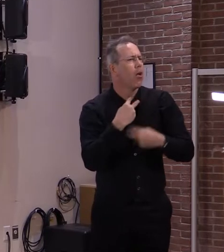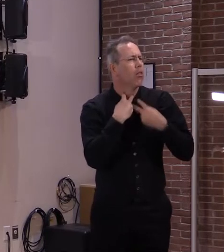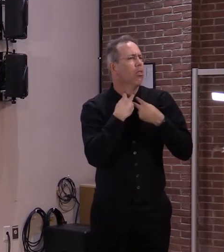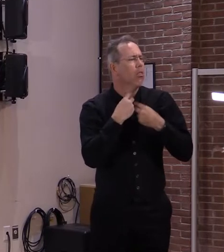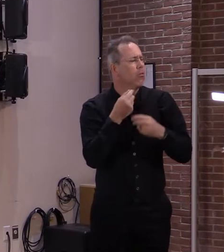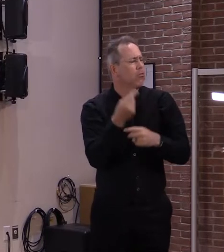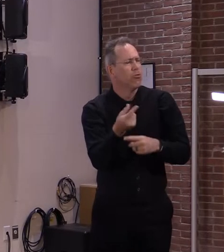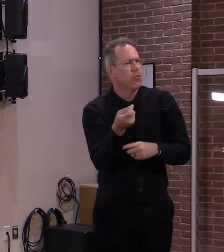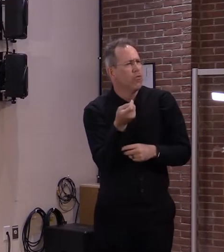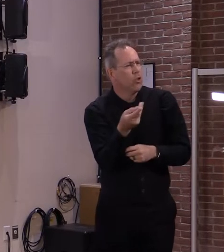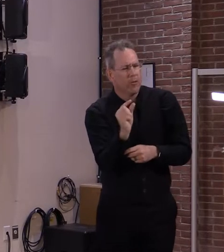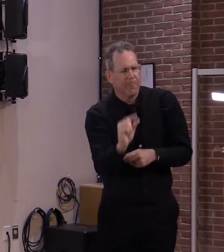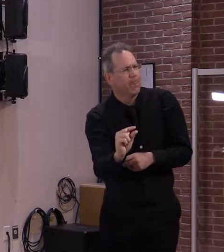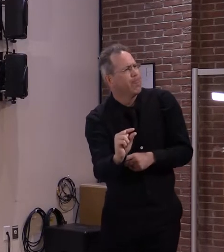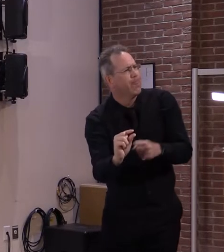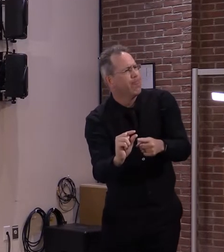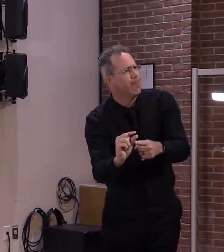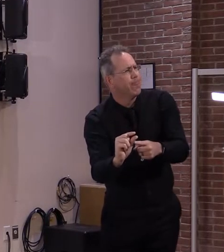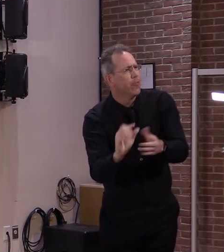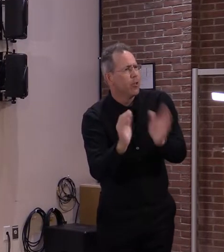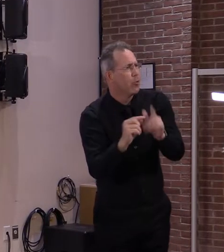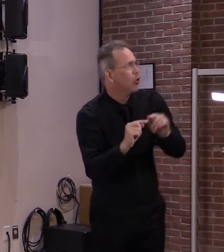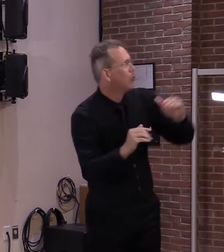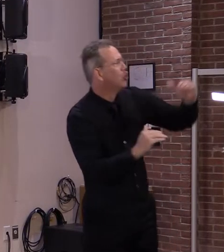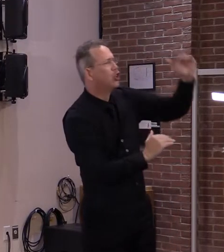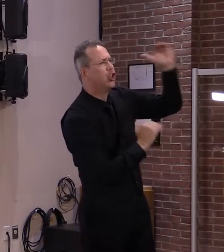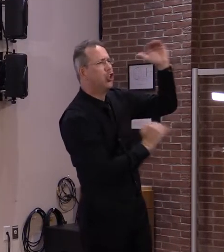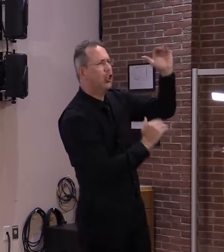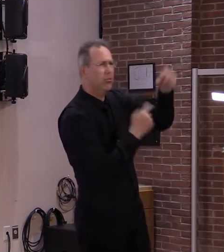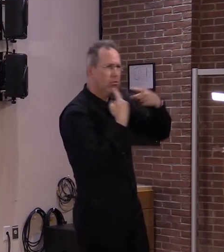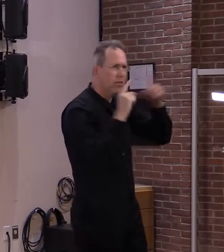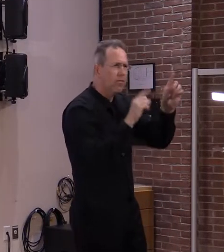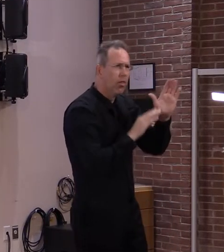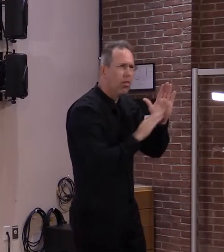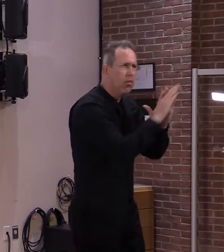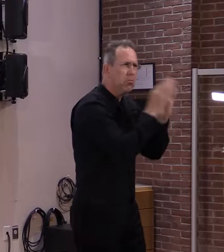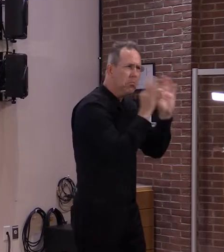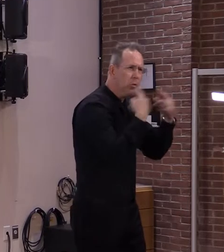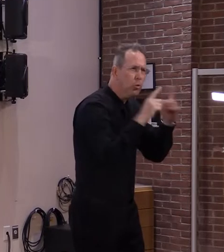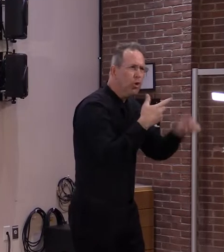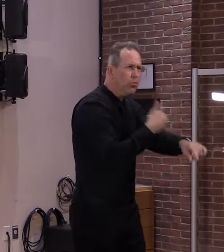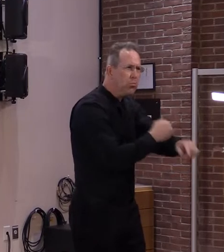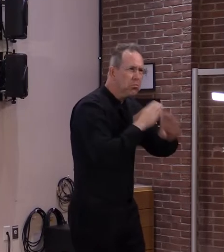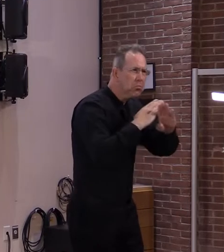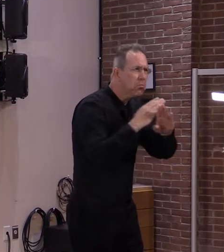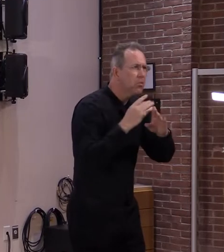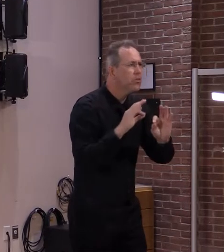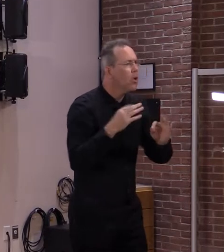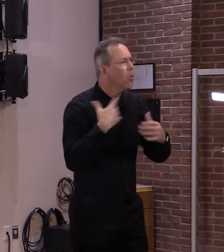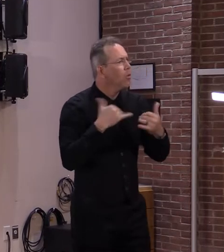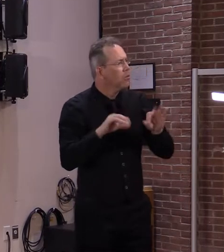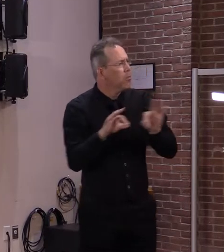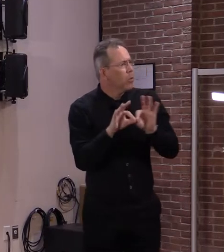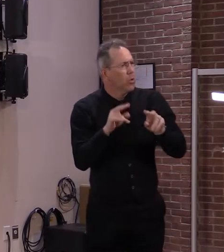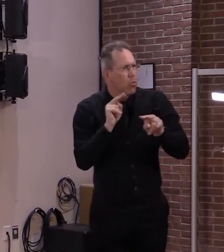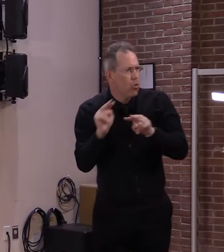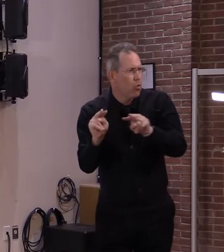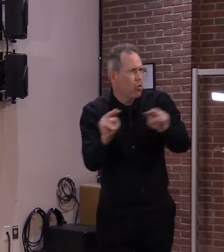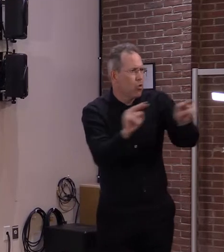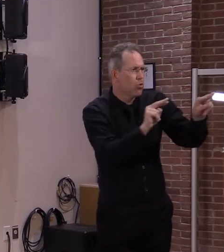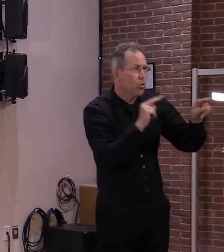vigilant in continuing to investigate the risks. Healthcare providers administering the vaccine